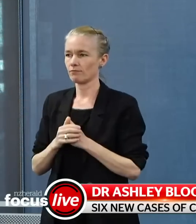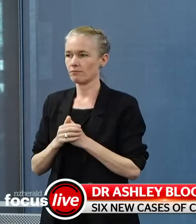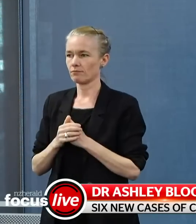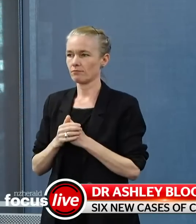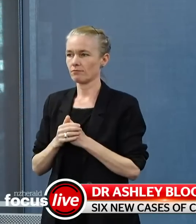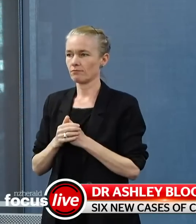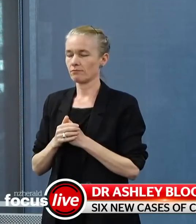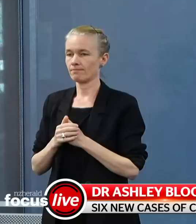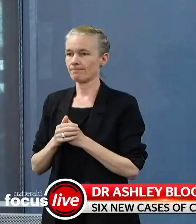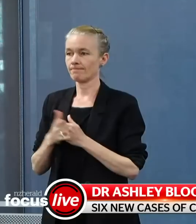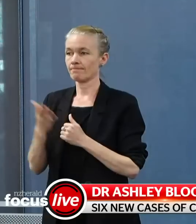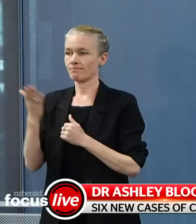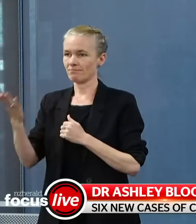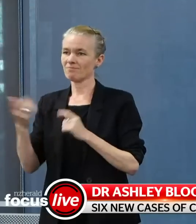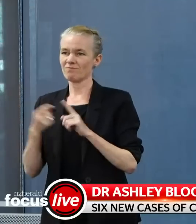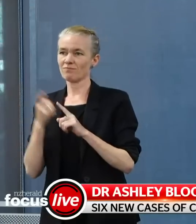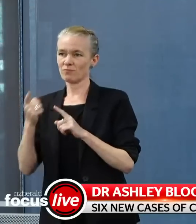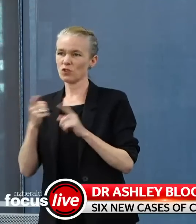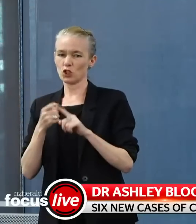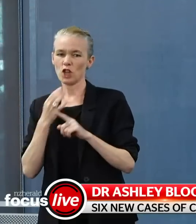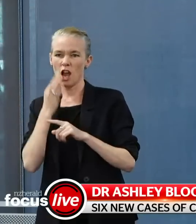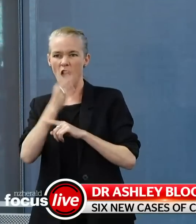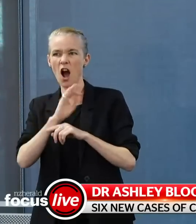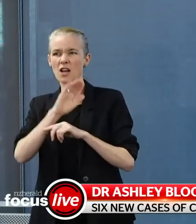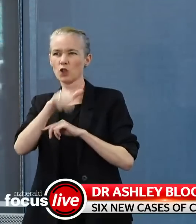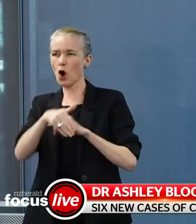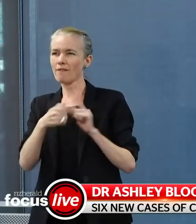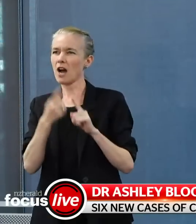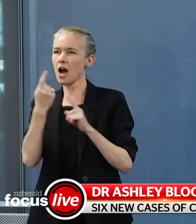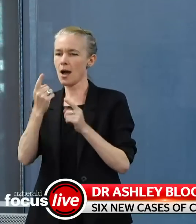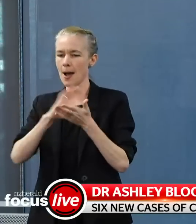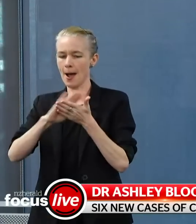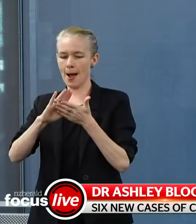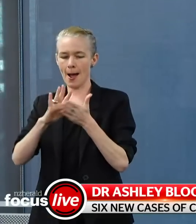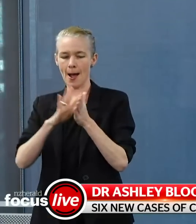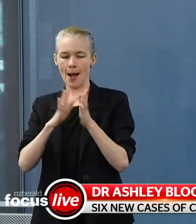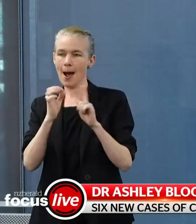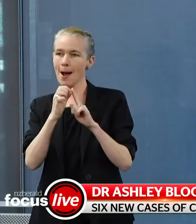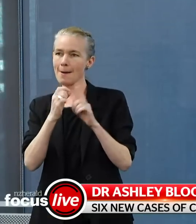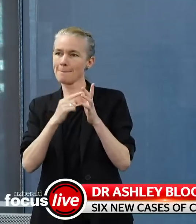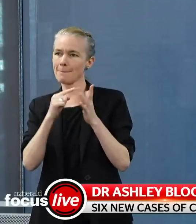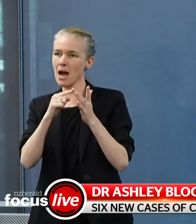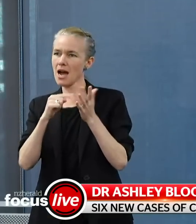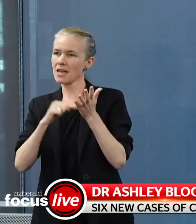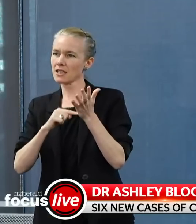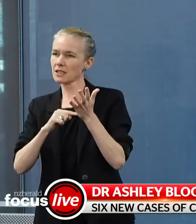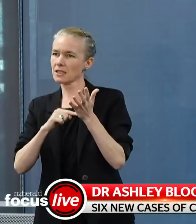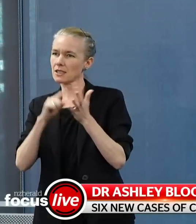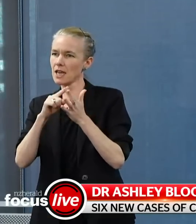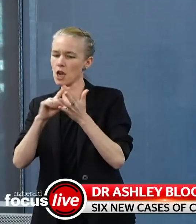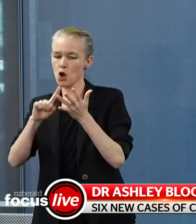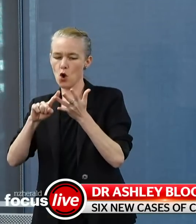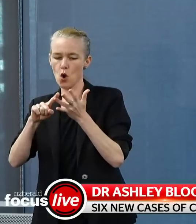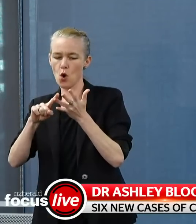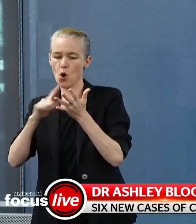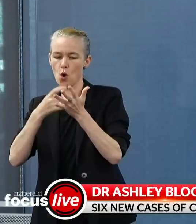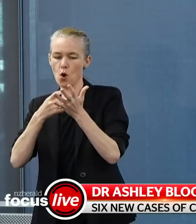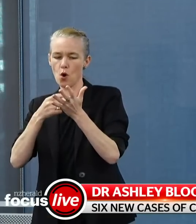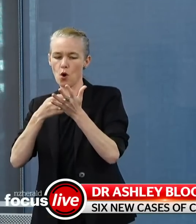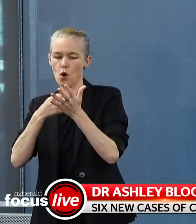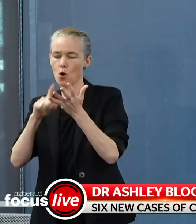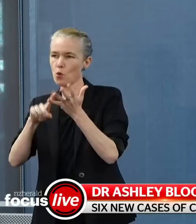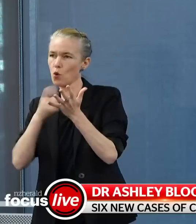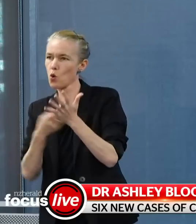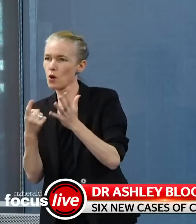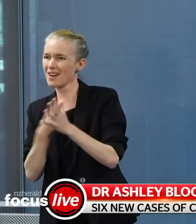today. think that's one of the cases yesterday who was with Hapai Te Haura and I think, and so that is one of the workplaces that has been followed up as